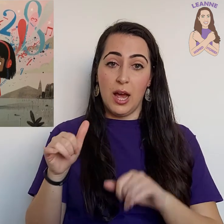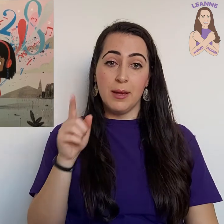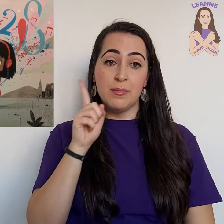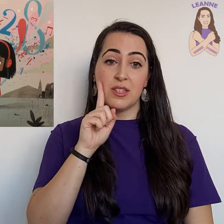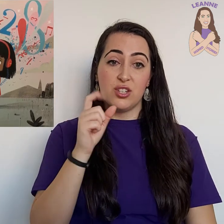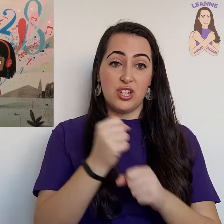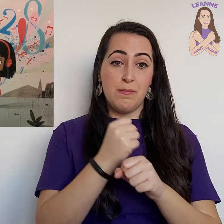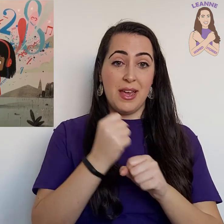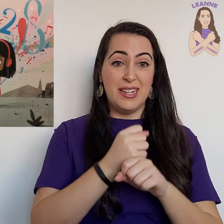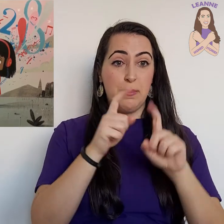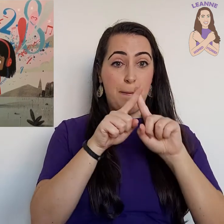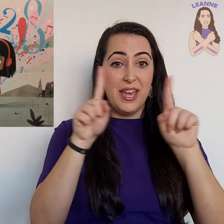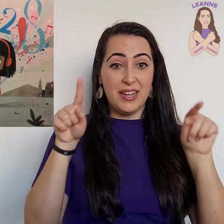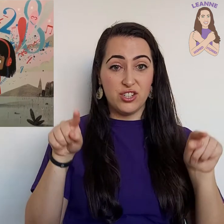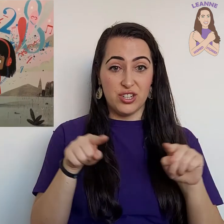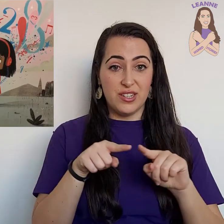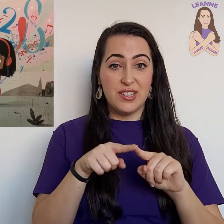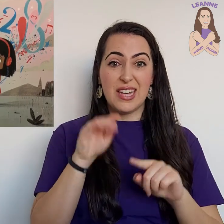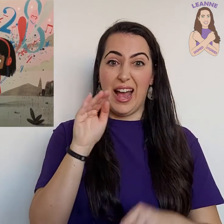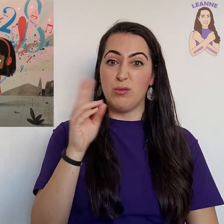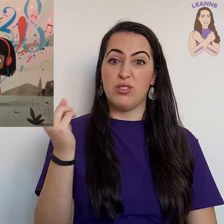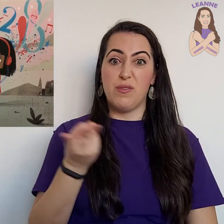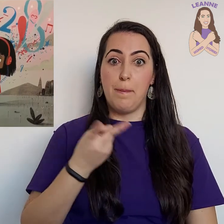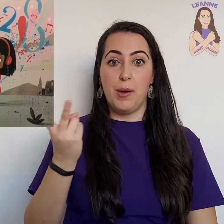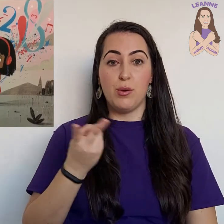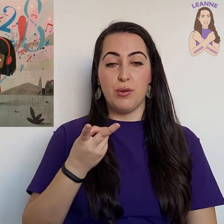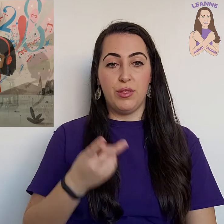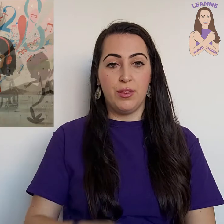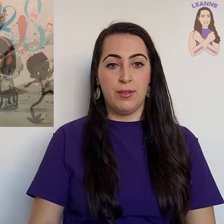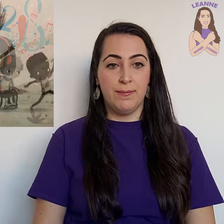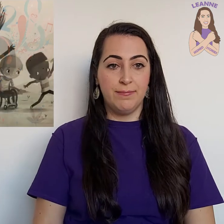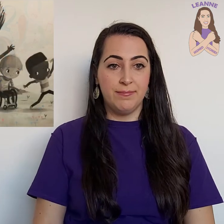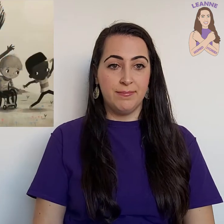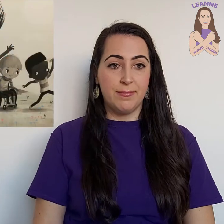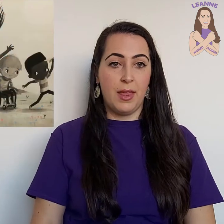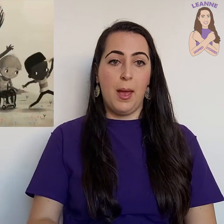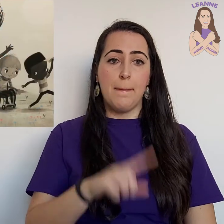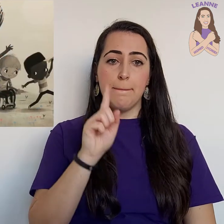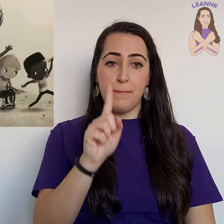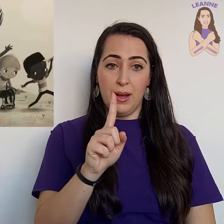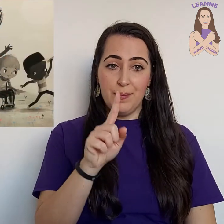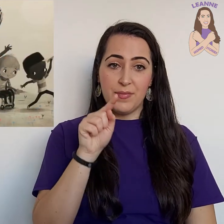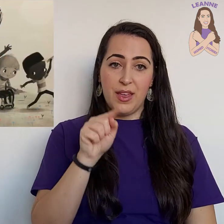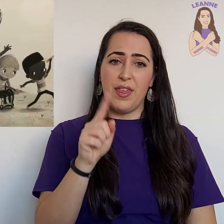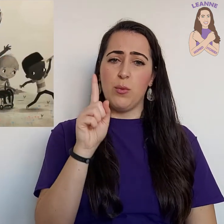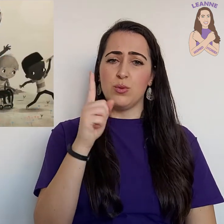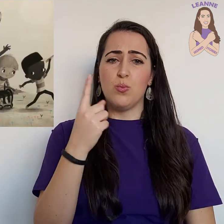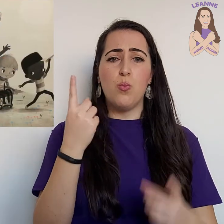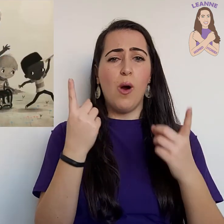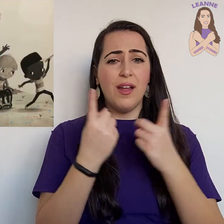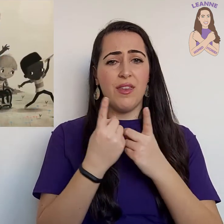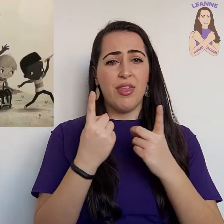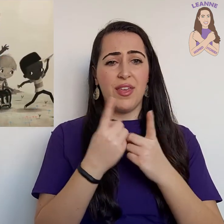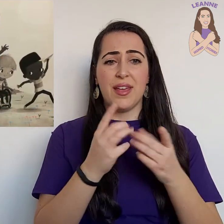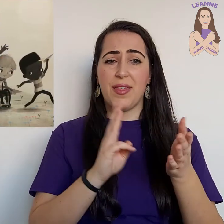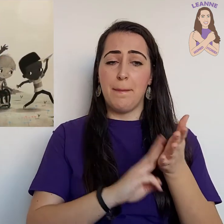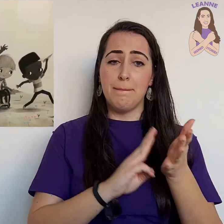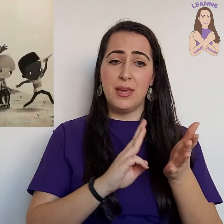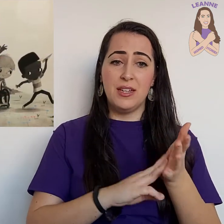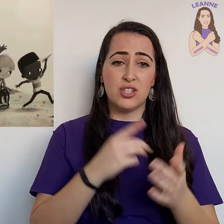she made pictures out of both. But there was one thing that Misha